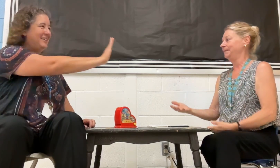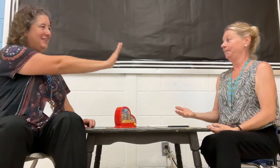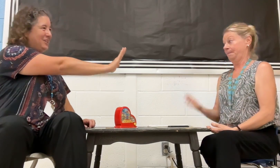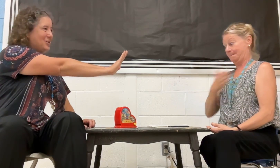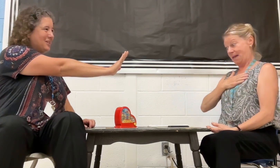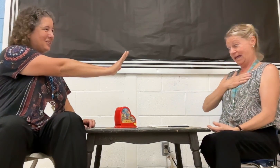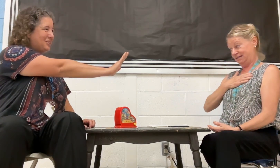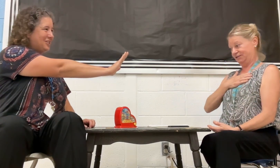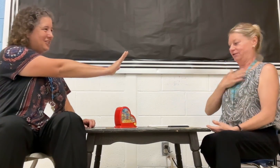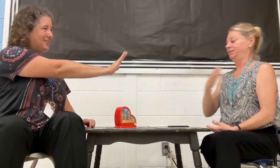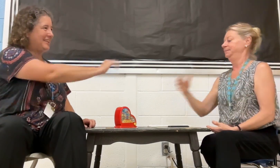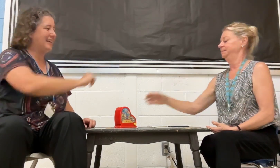Your turn, yeah.